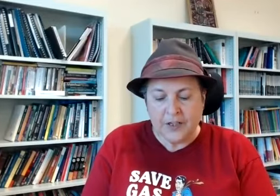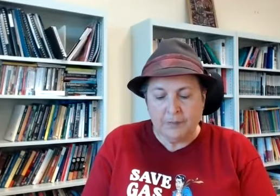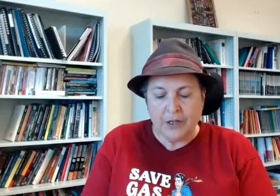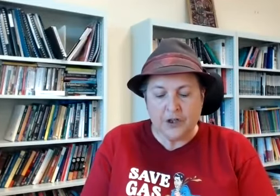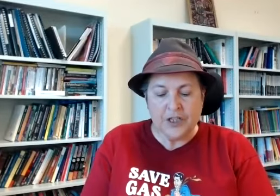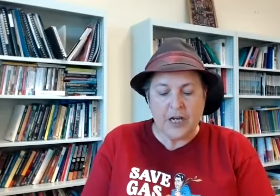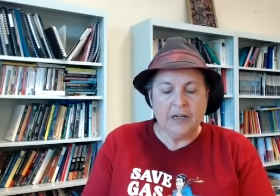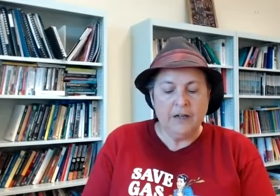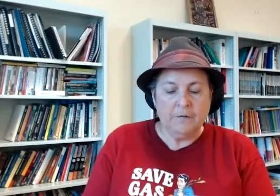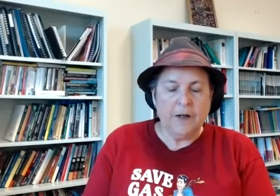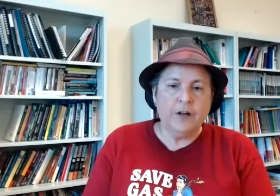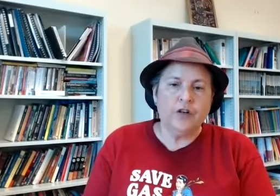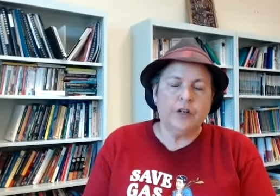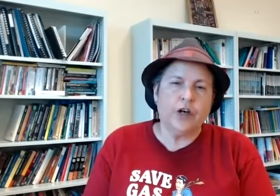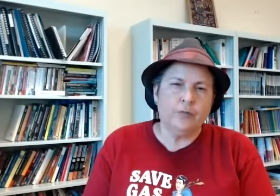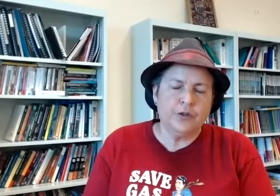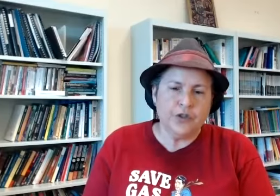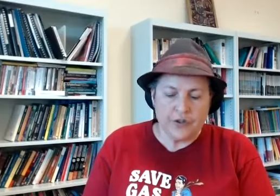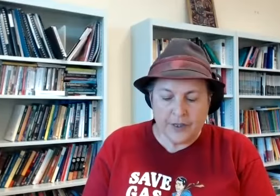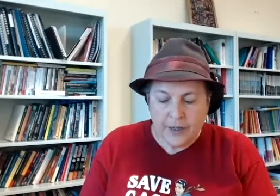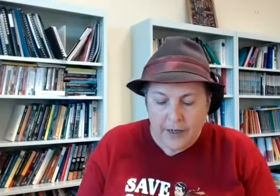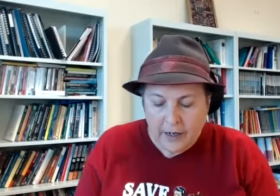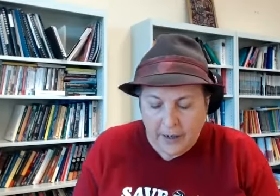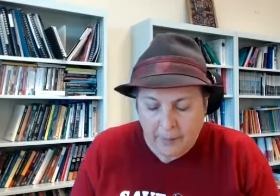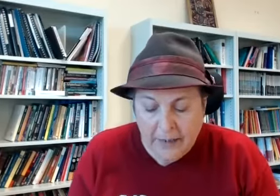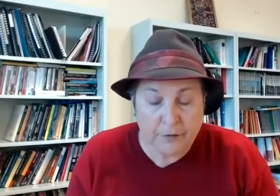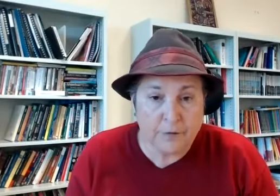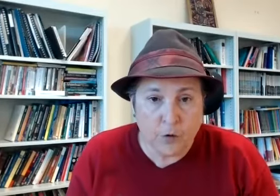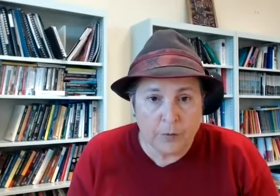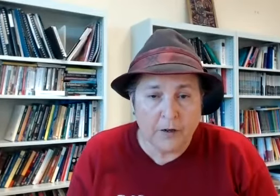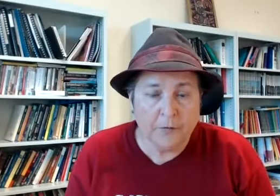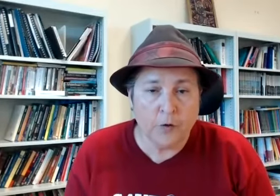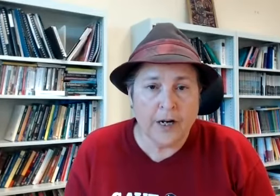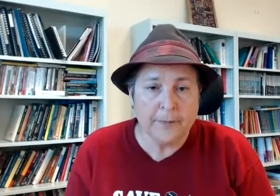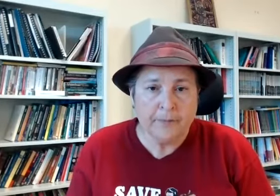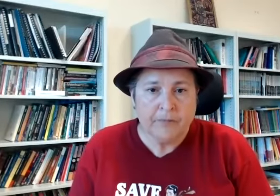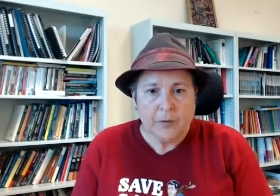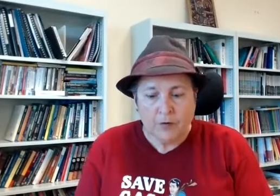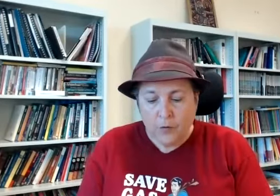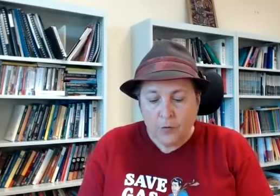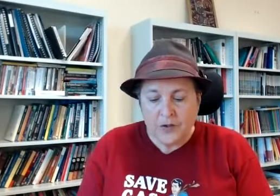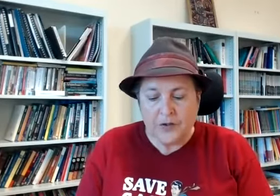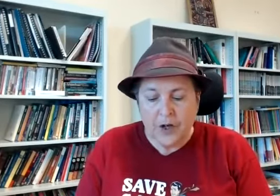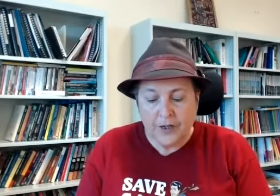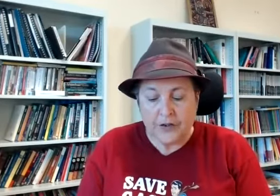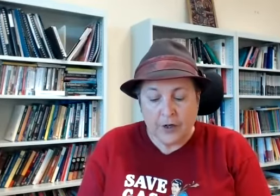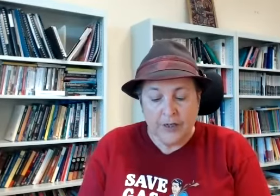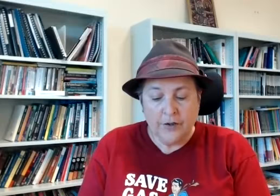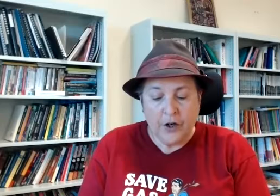but she's a founder and co-producer and performer for a performance in Australia known